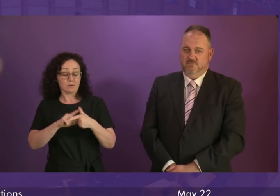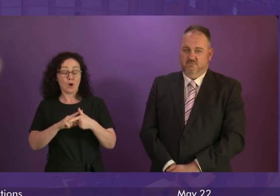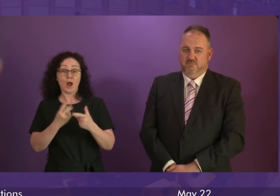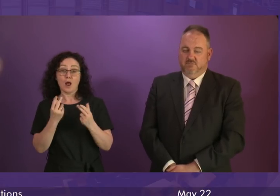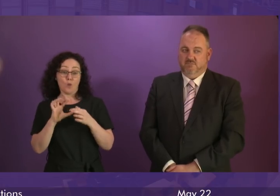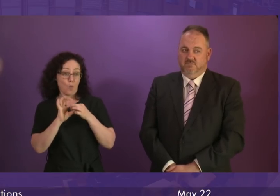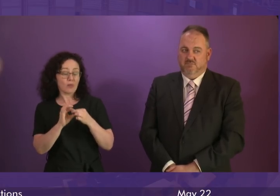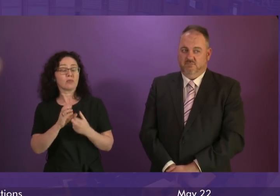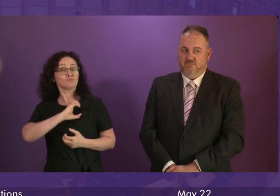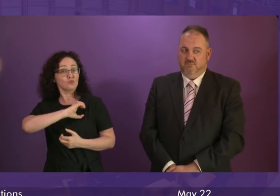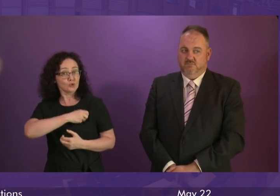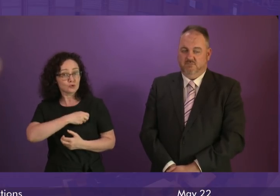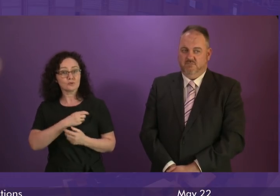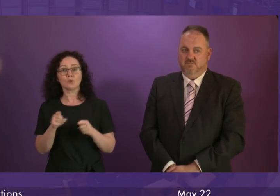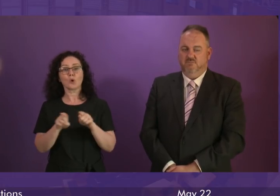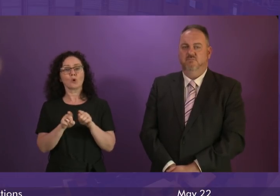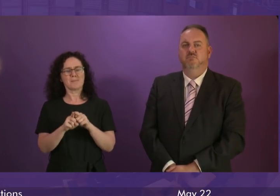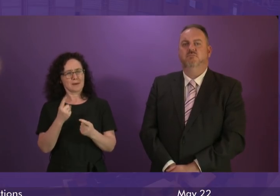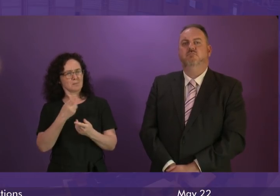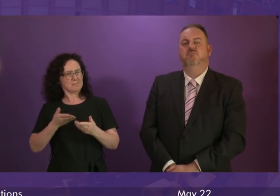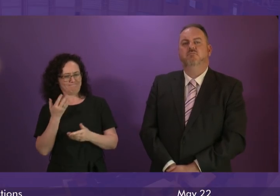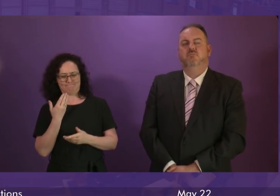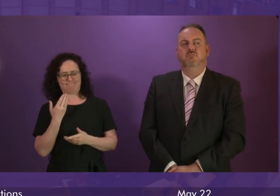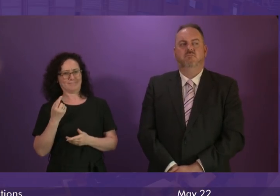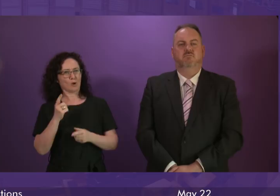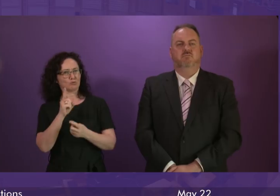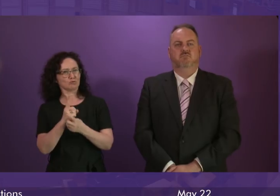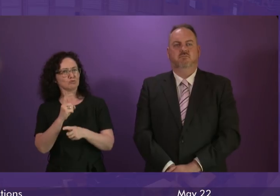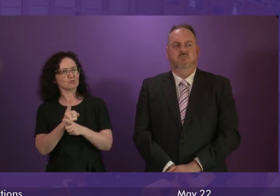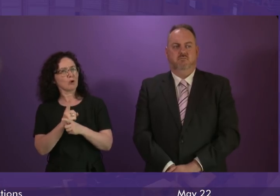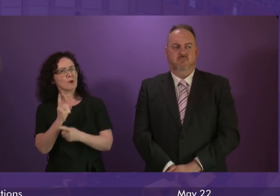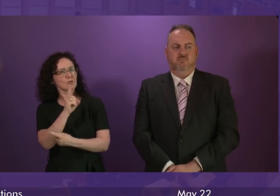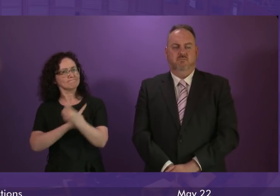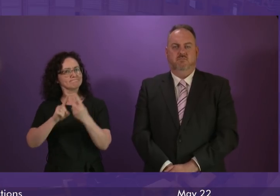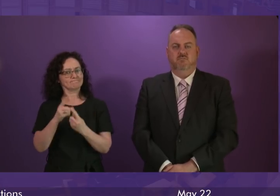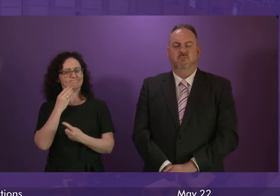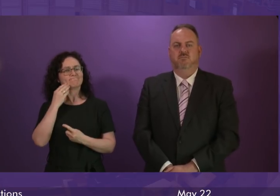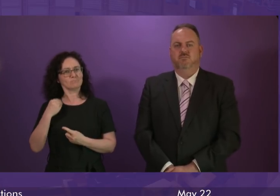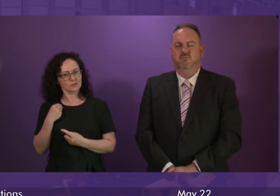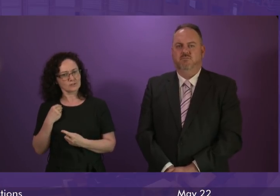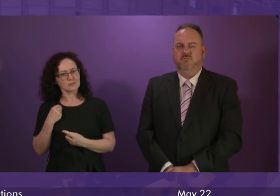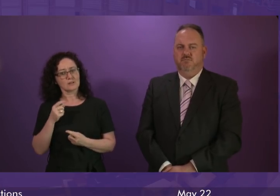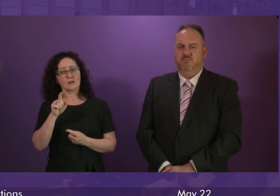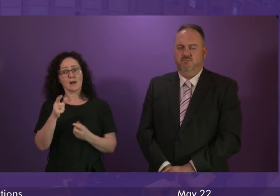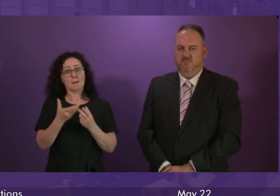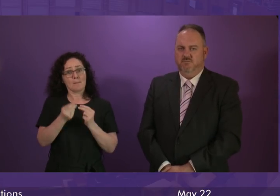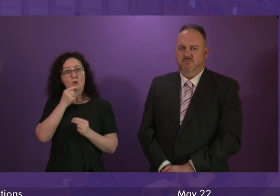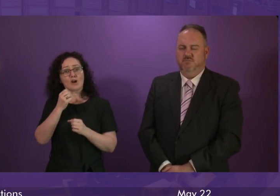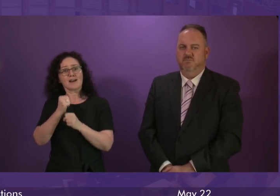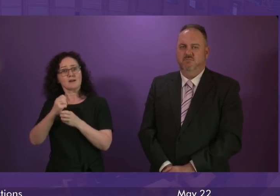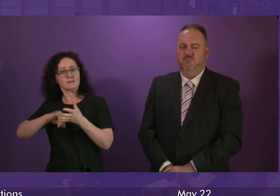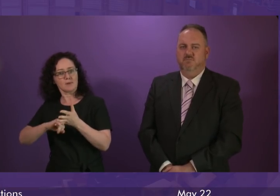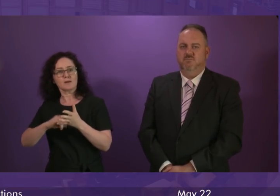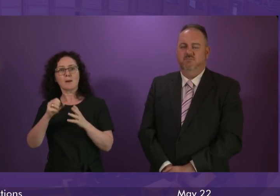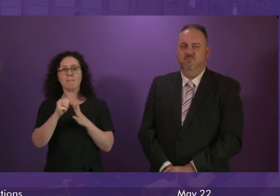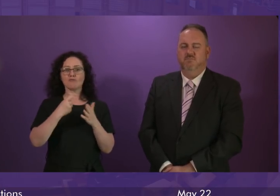unions. The summit I referred to a moment ago after that summit had taken place, Gary Smith from the GMB, Pat Rafferty from Unite,